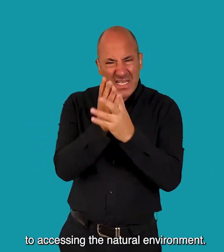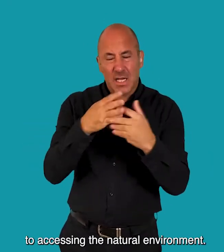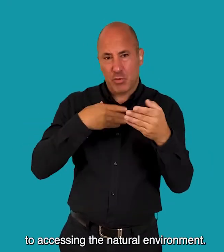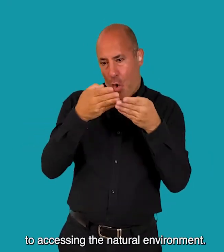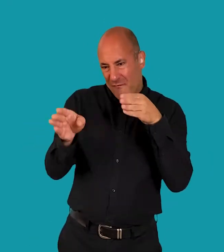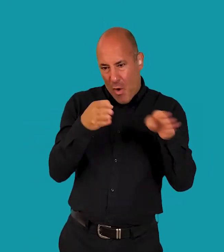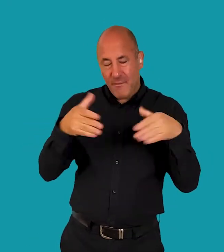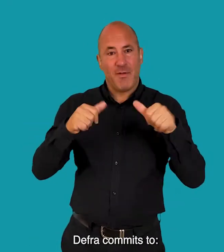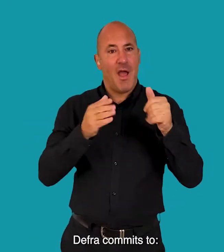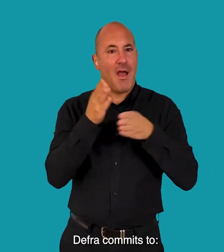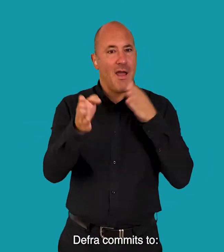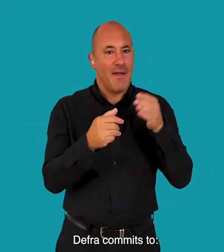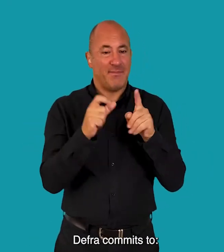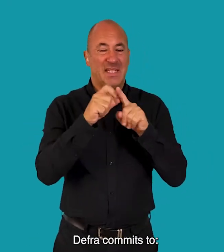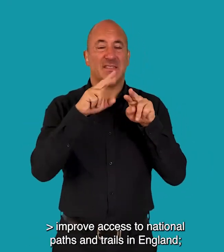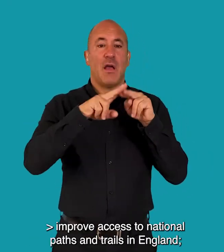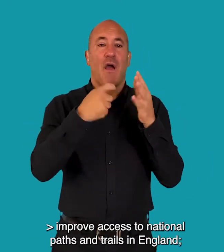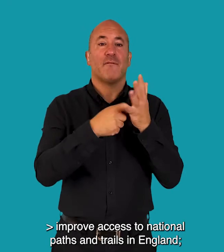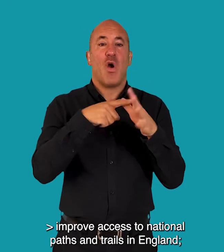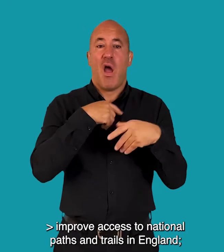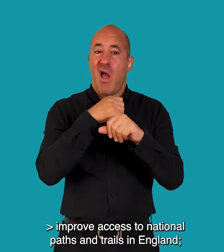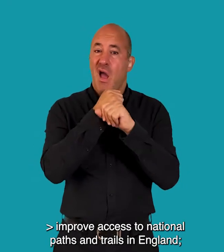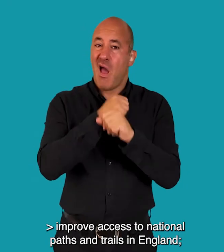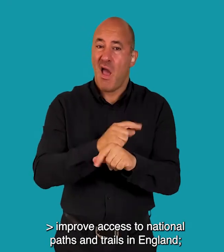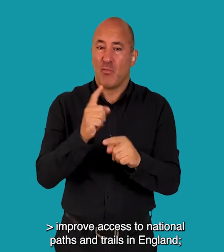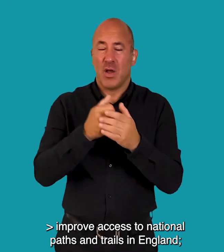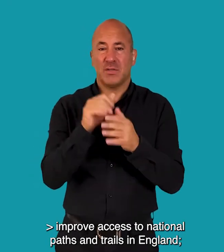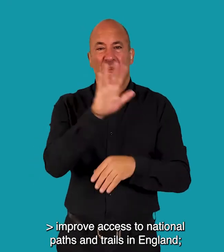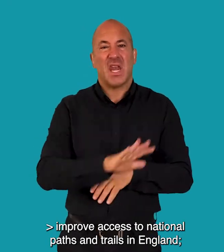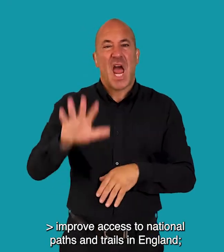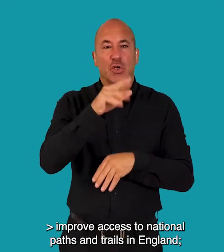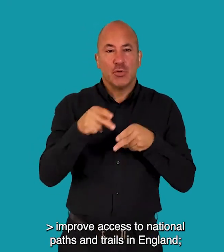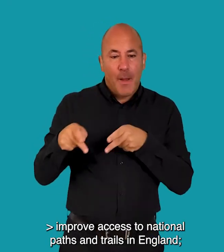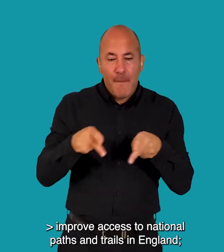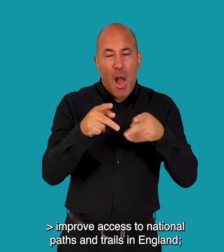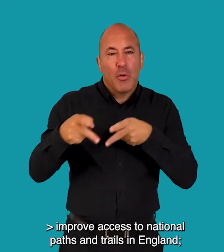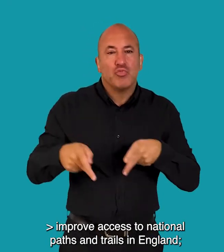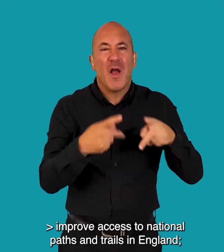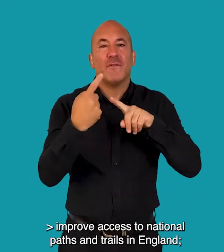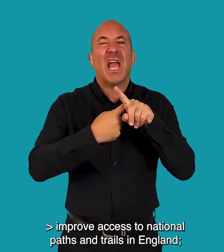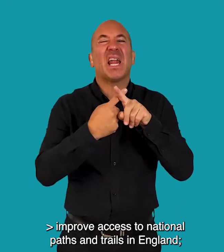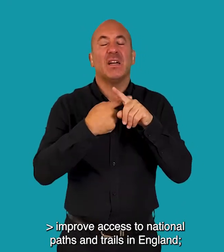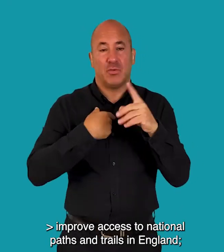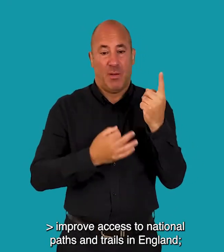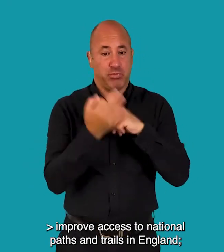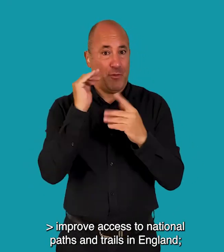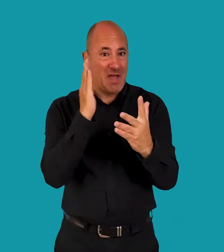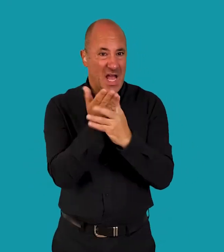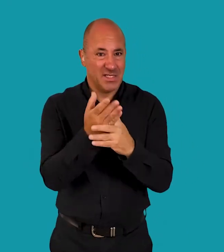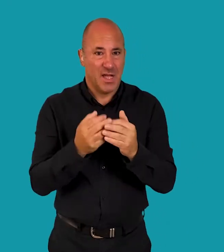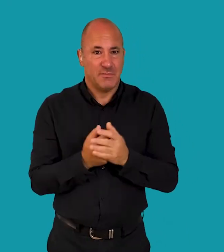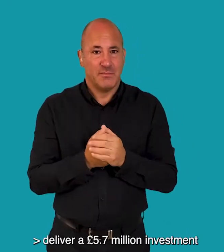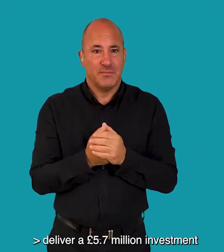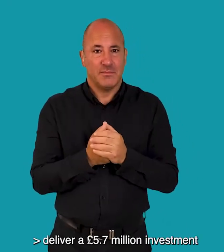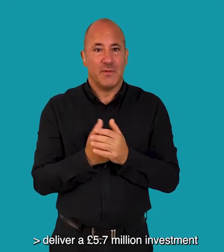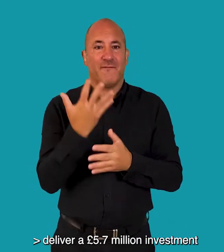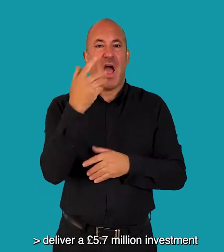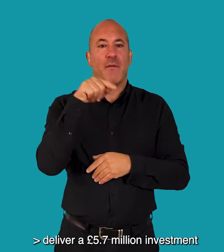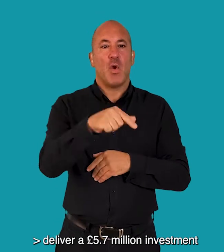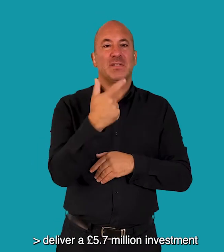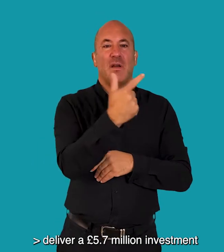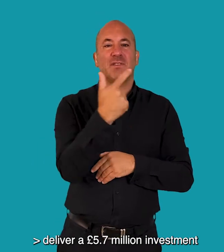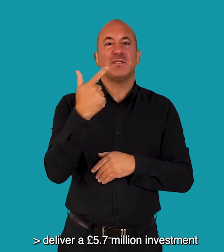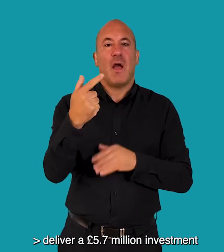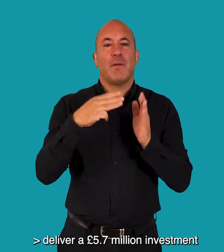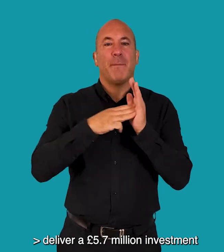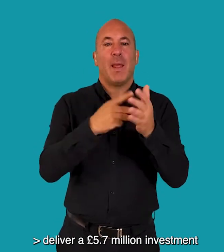environment DEFRA commits to improve access to national paths and trails in England Deliver a